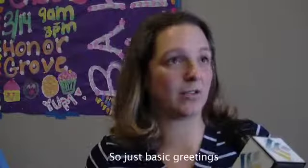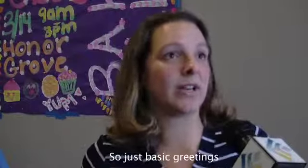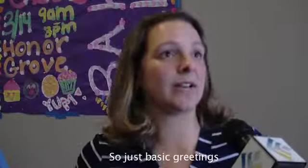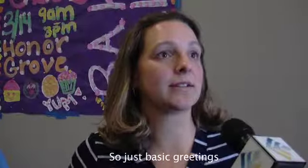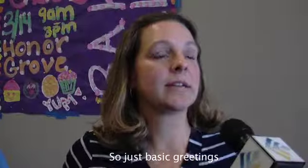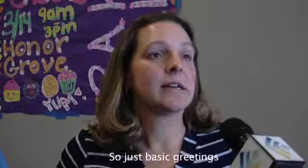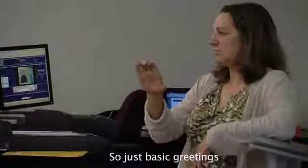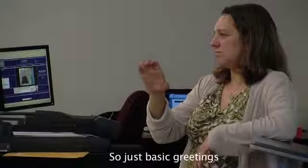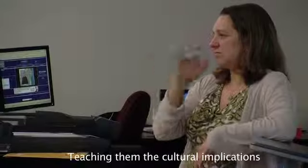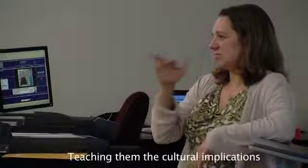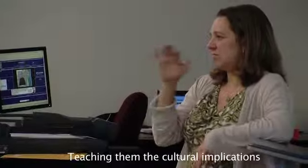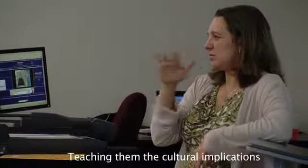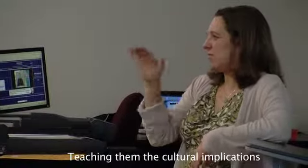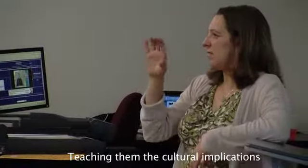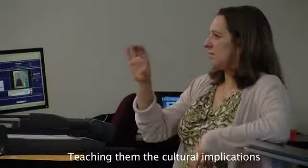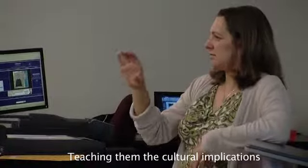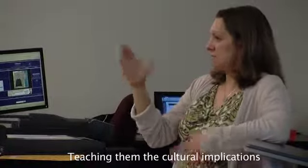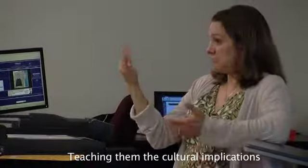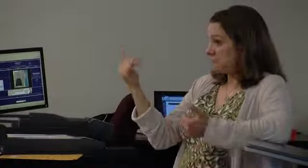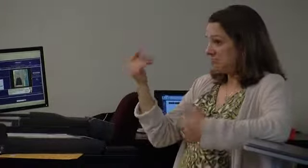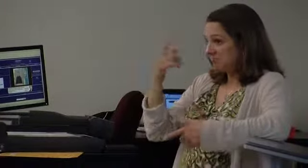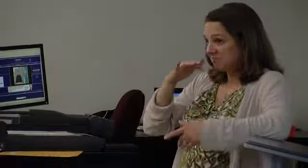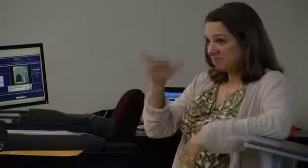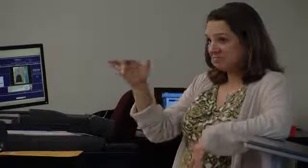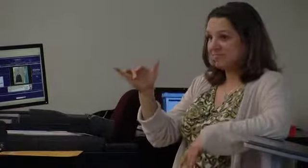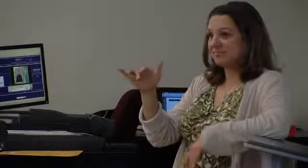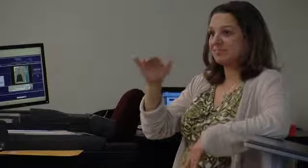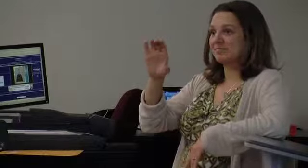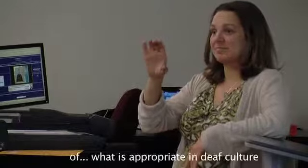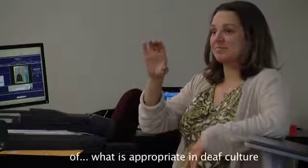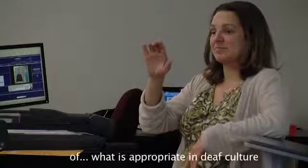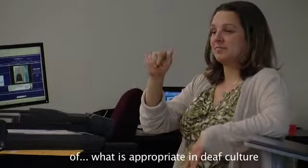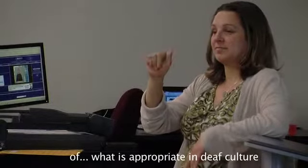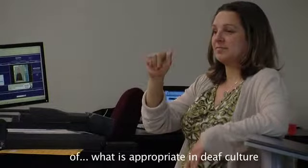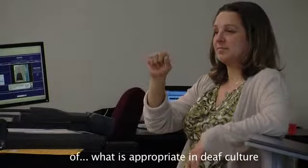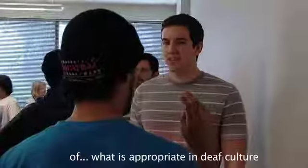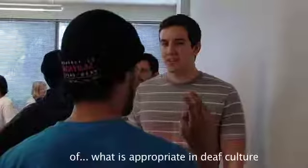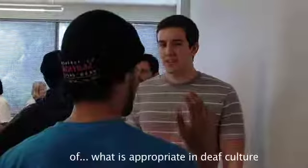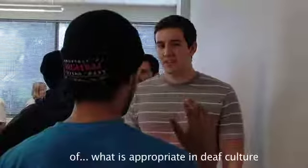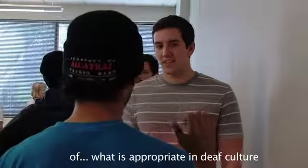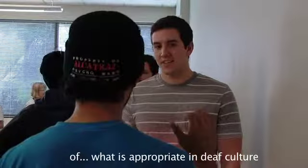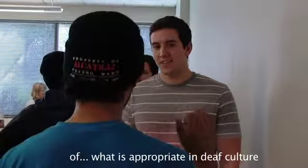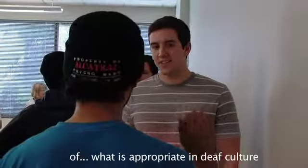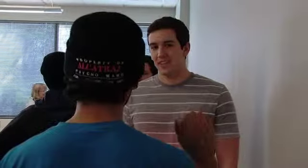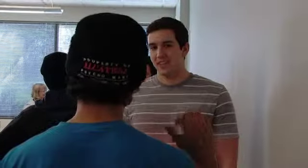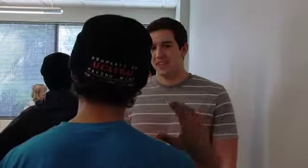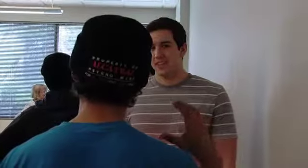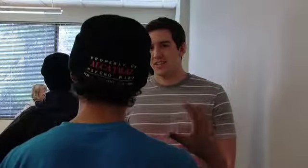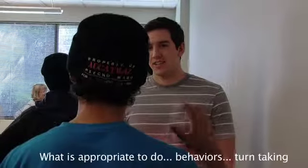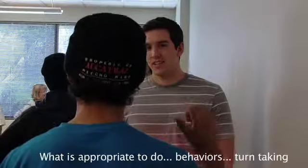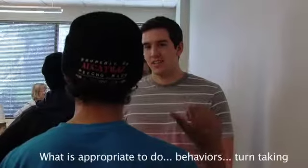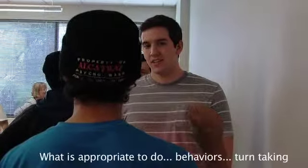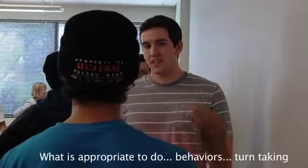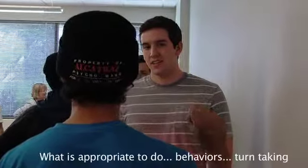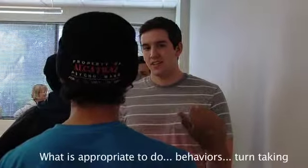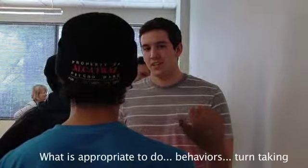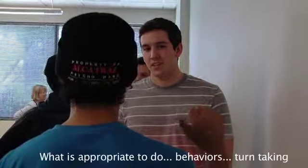greetings, teaching them the cultural implications of what is appropriate in deaf culture, what is appropriate to do